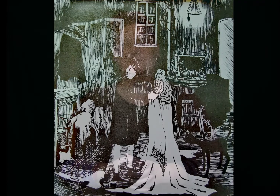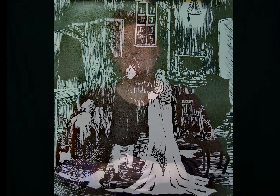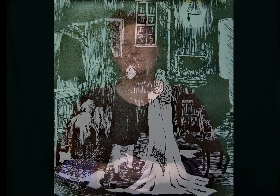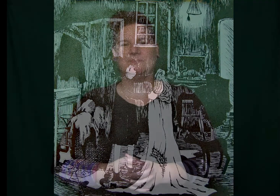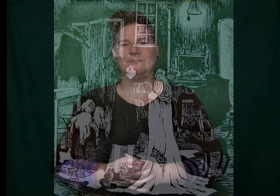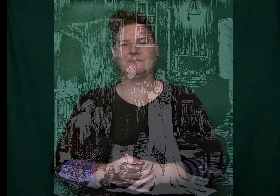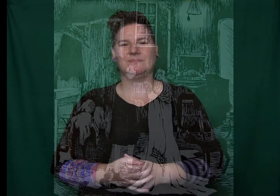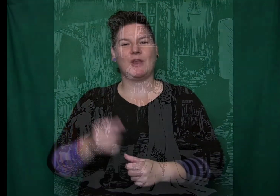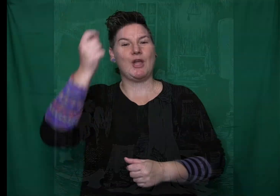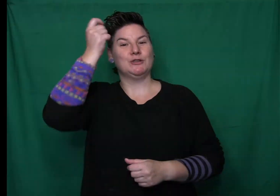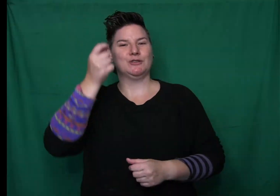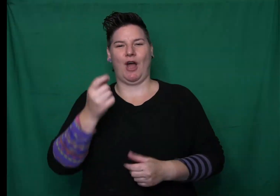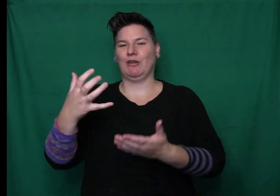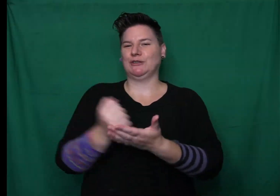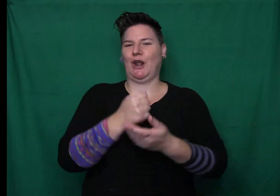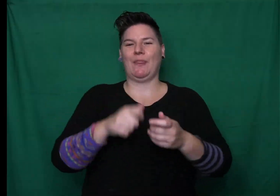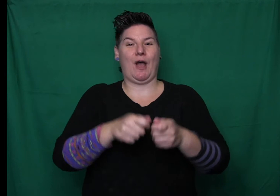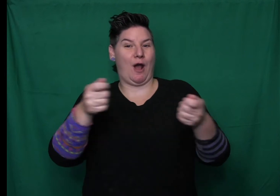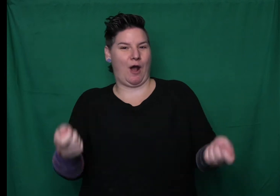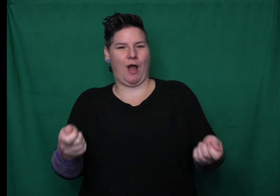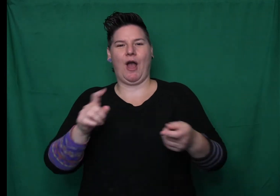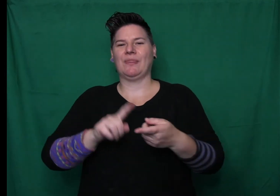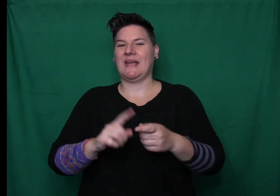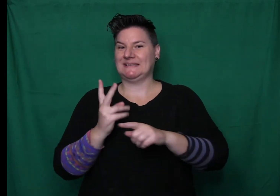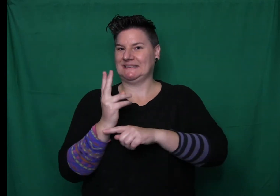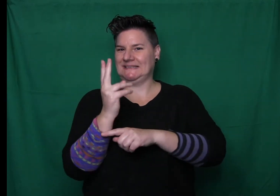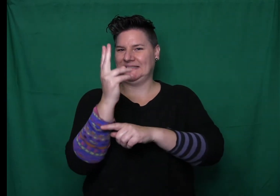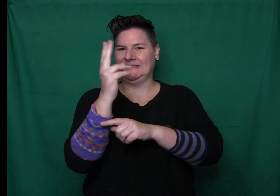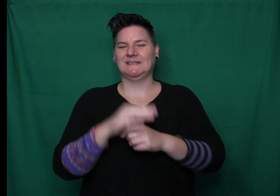Cook was muttering and banging pots and pans around. Hmm,